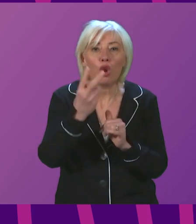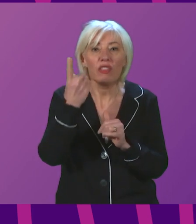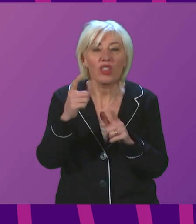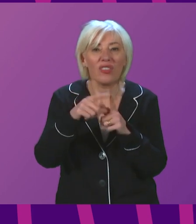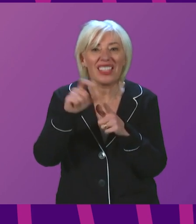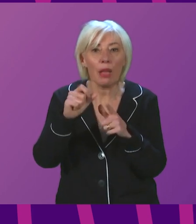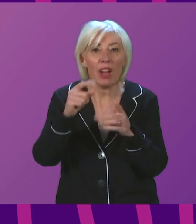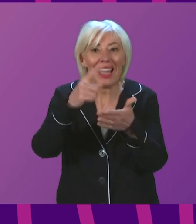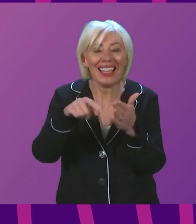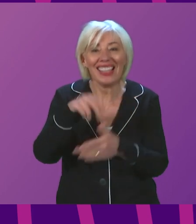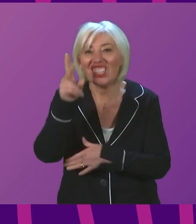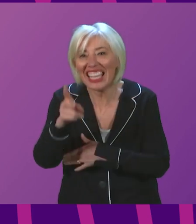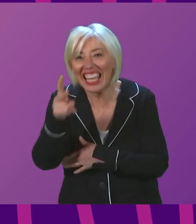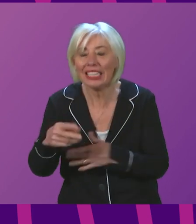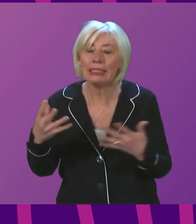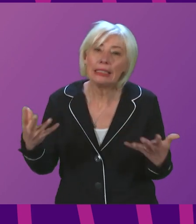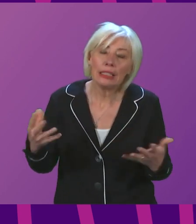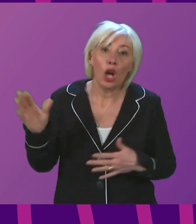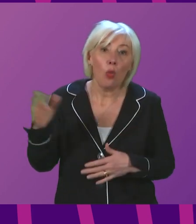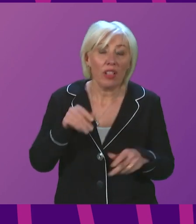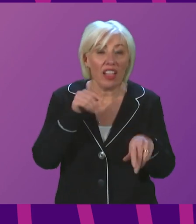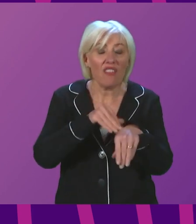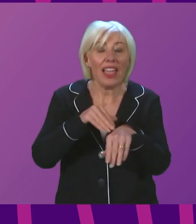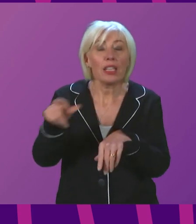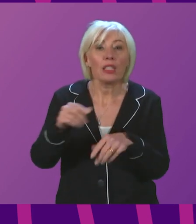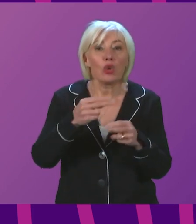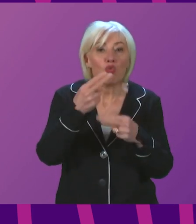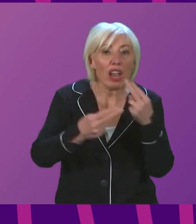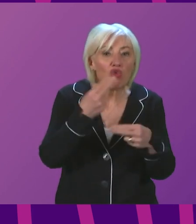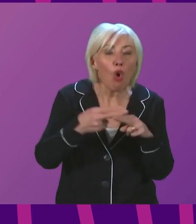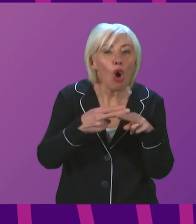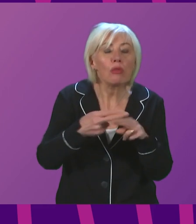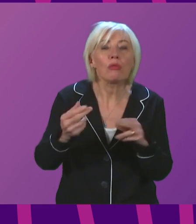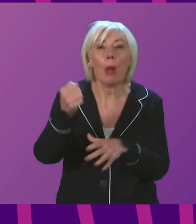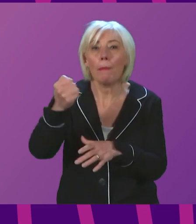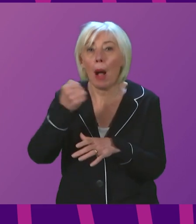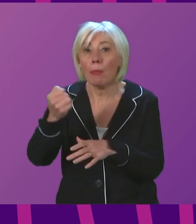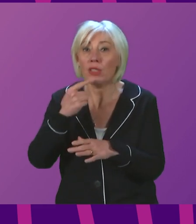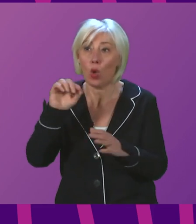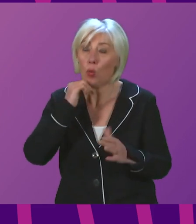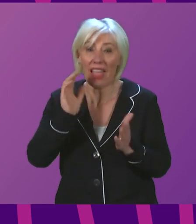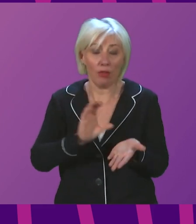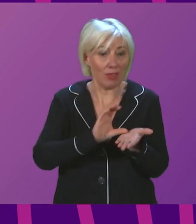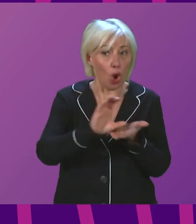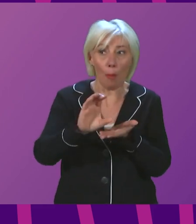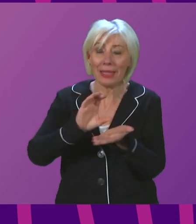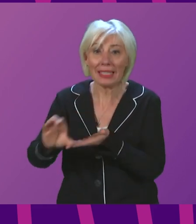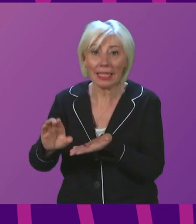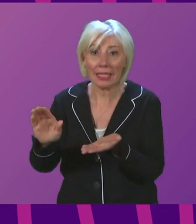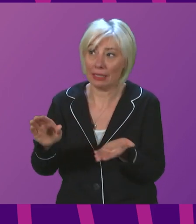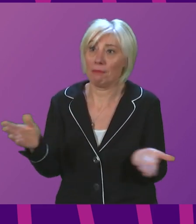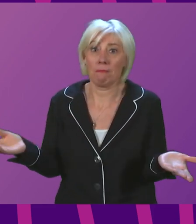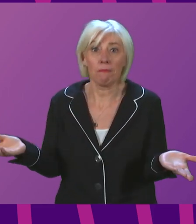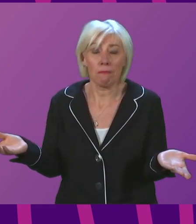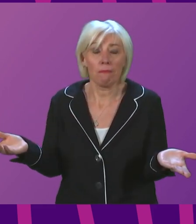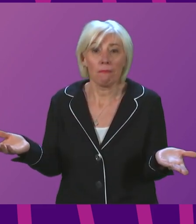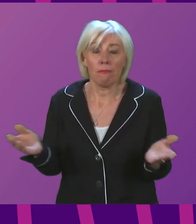again. And all of this has a knock-on effect to pubs and restaurants. They will all need to be made whole and compensated pound for pound and drink for drink.